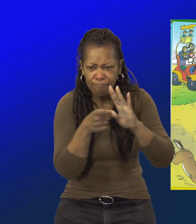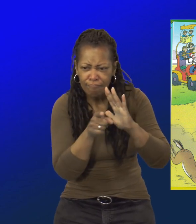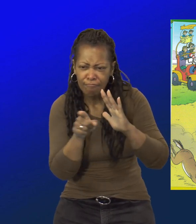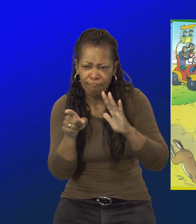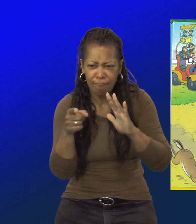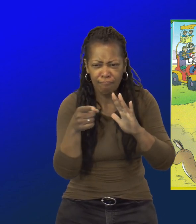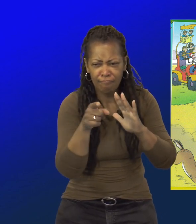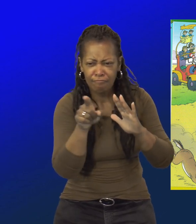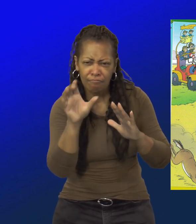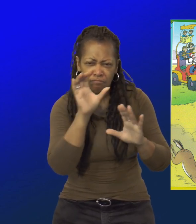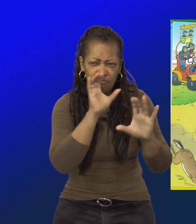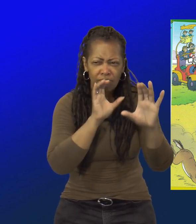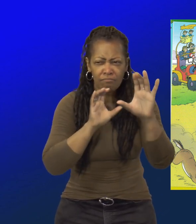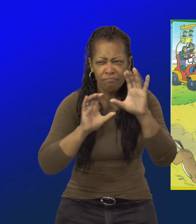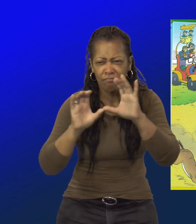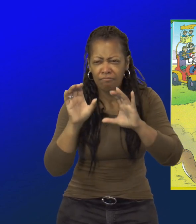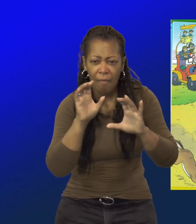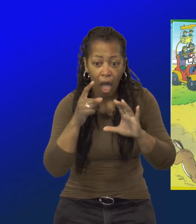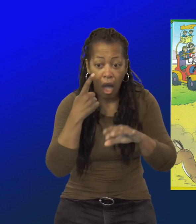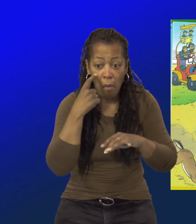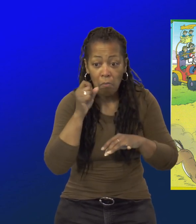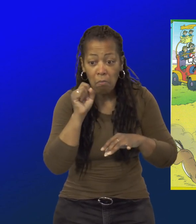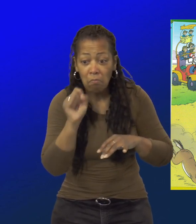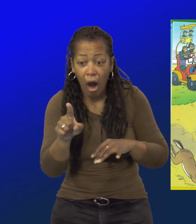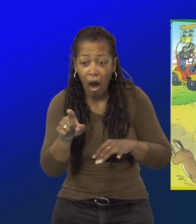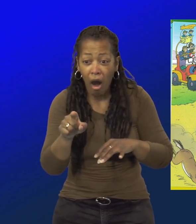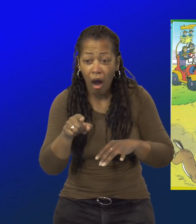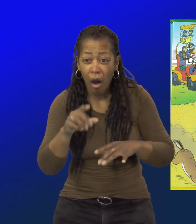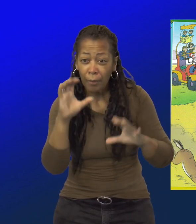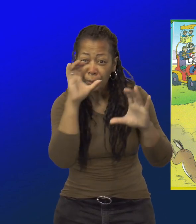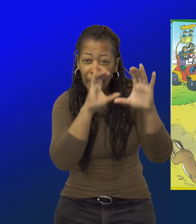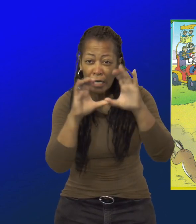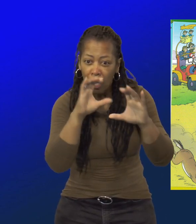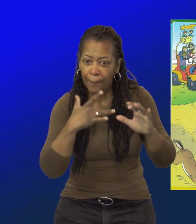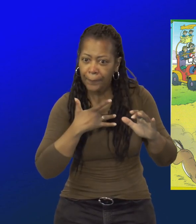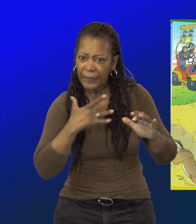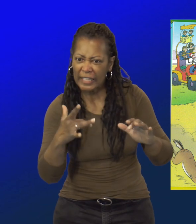Animals are predators or else they are prey.